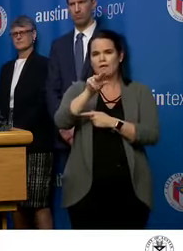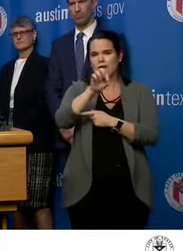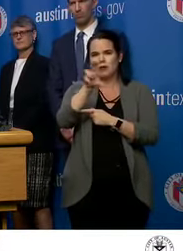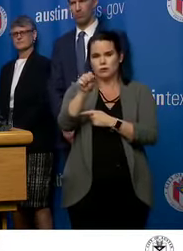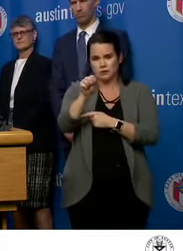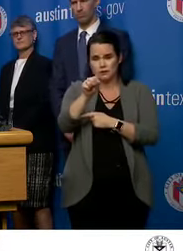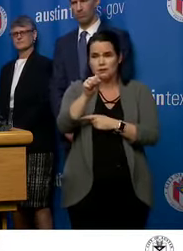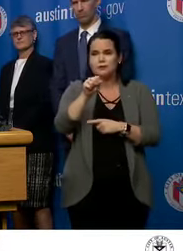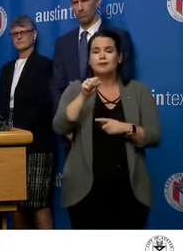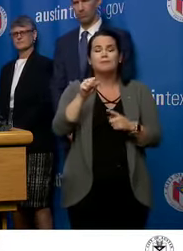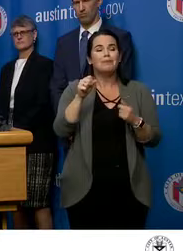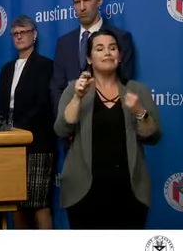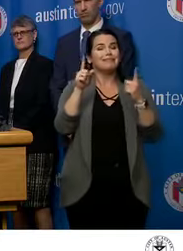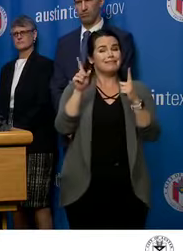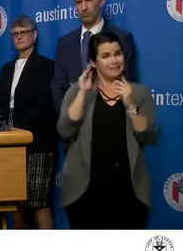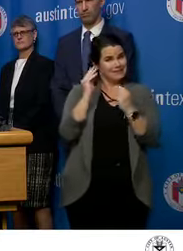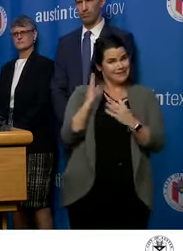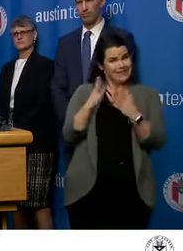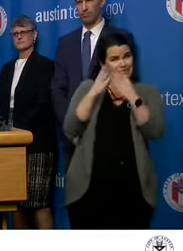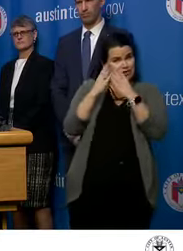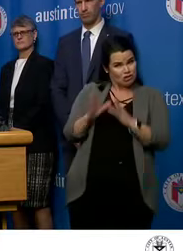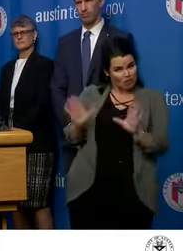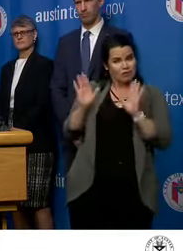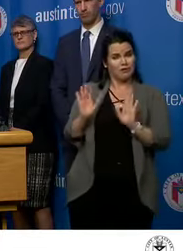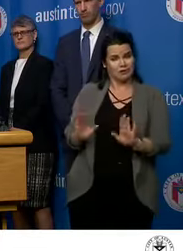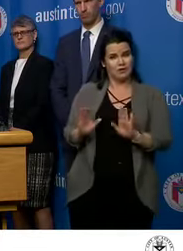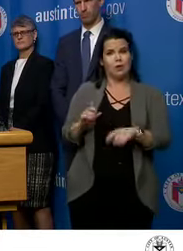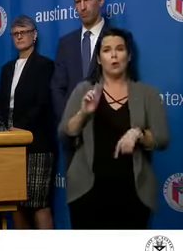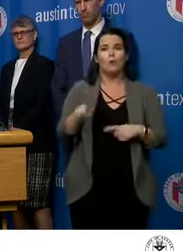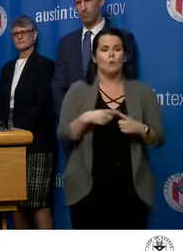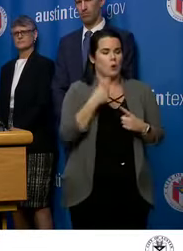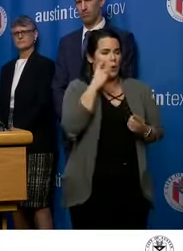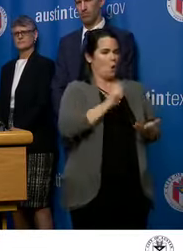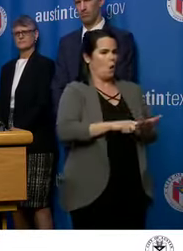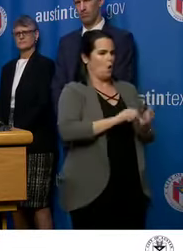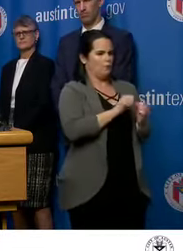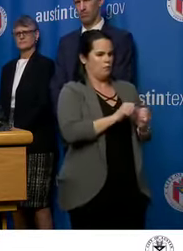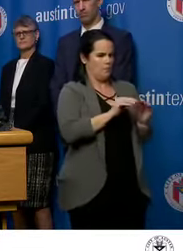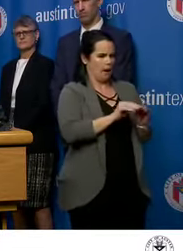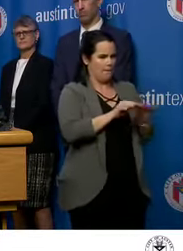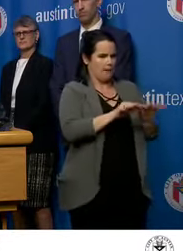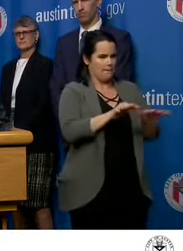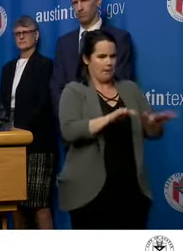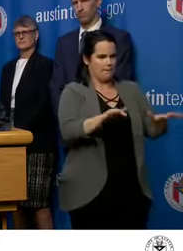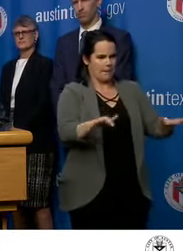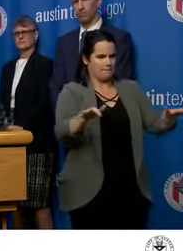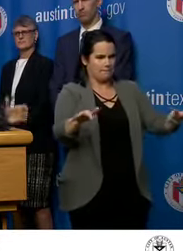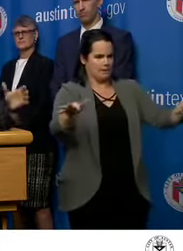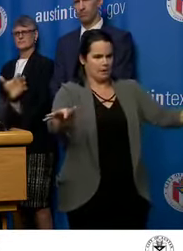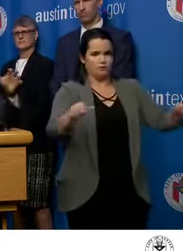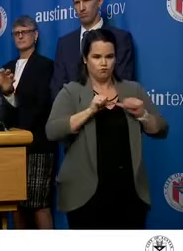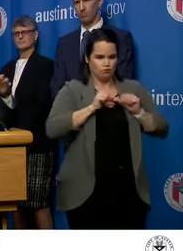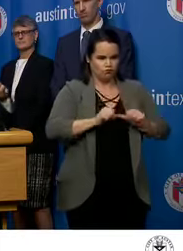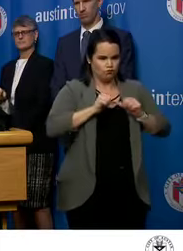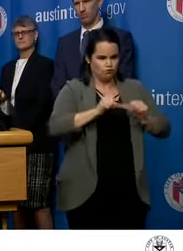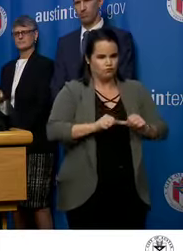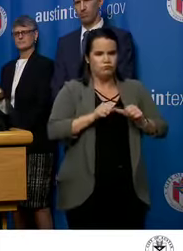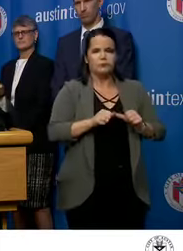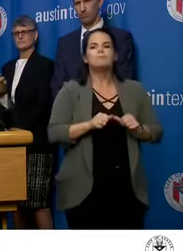generally speaking, when we have evidence of sustained person to person spread in our community, then we think about